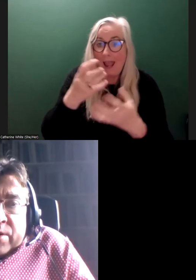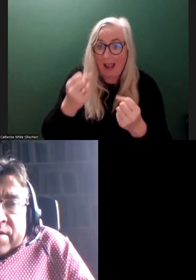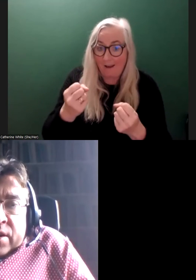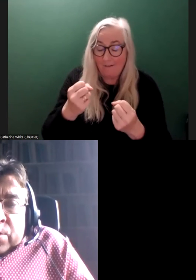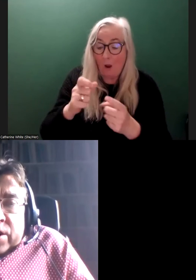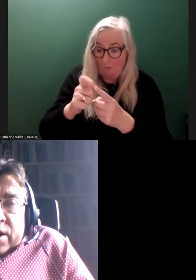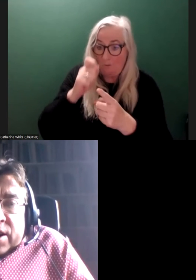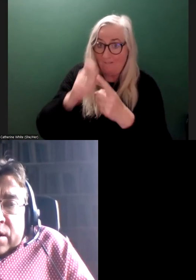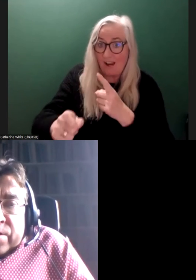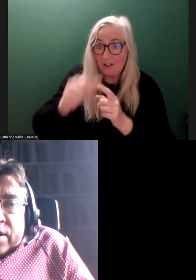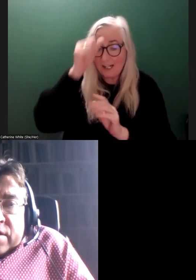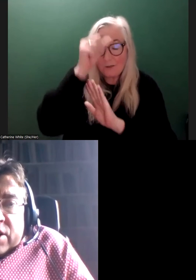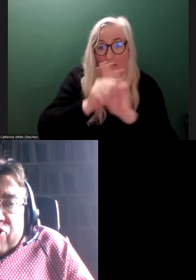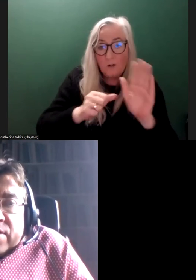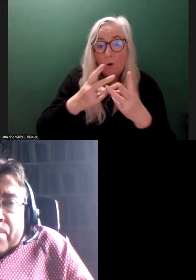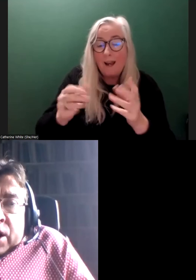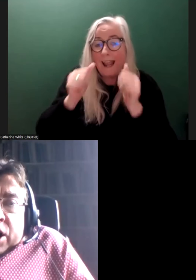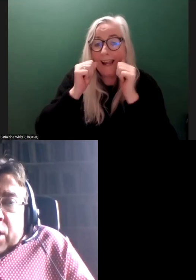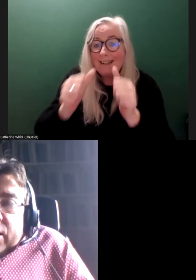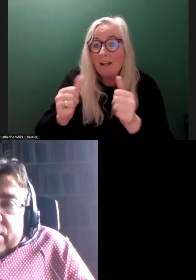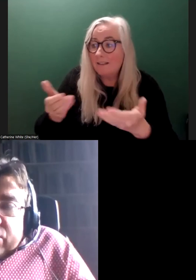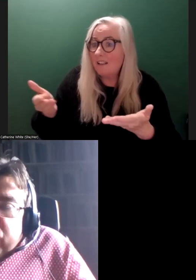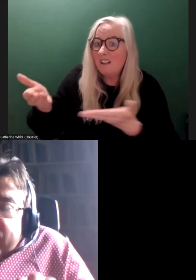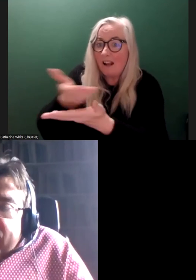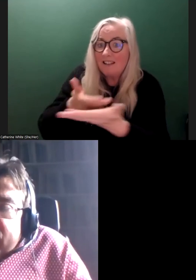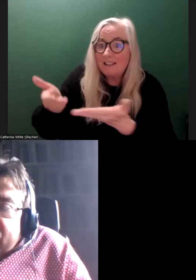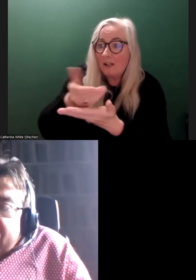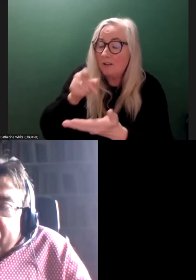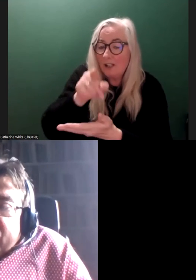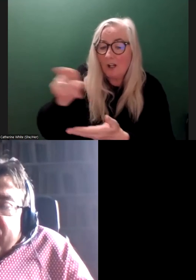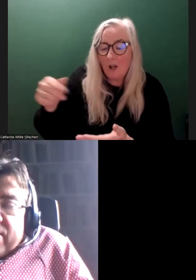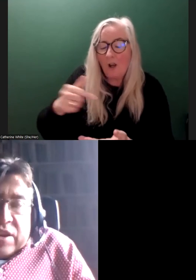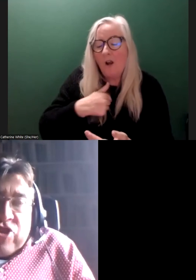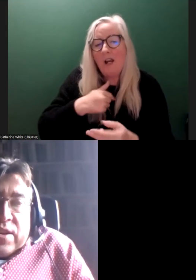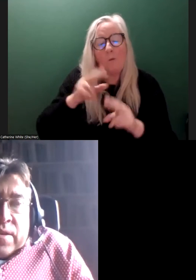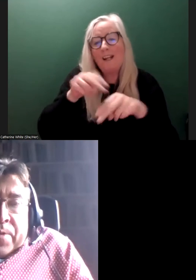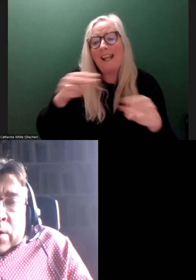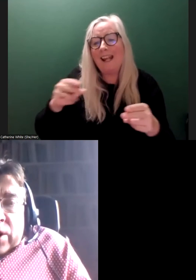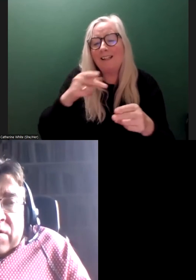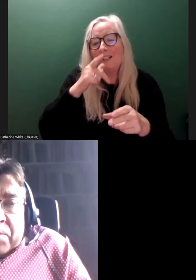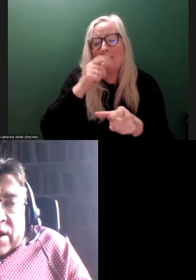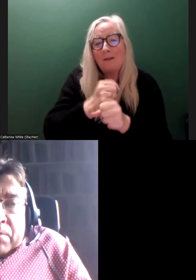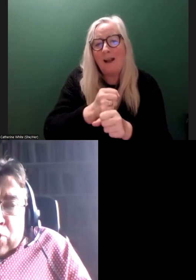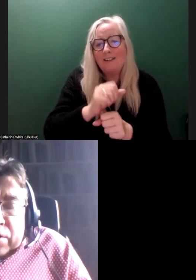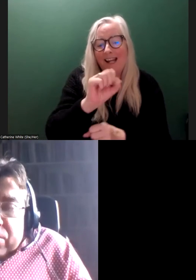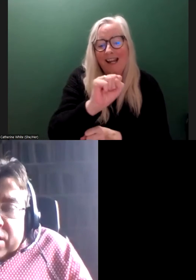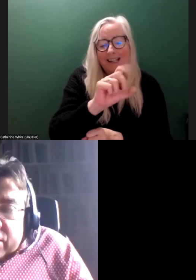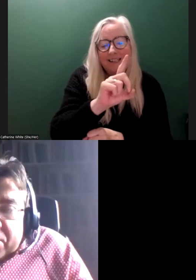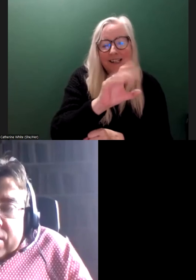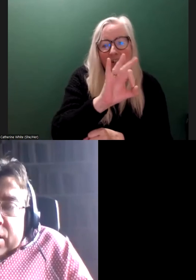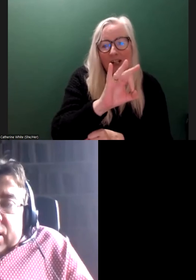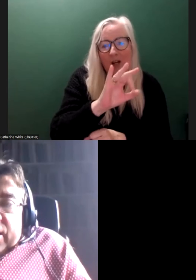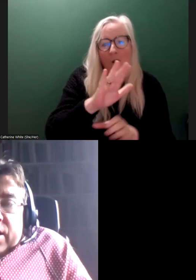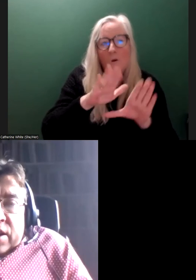experience when they attend those consultations. So we can't speak about the SDGs without speaking more about